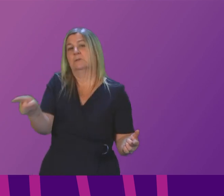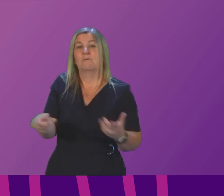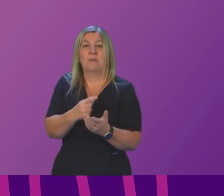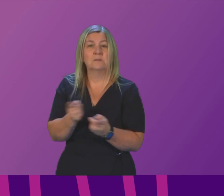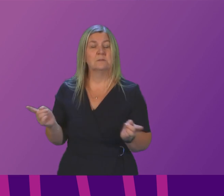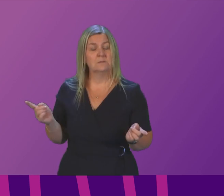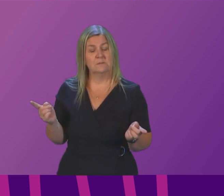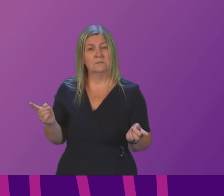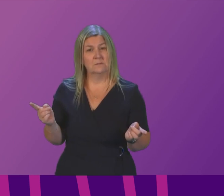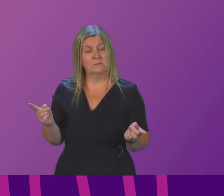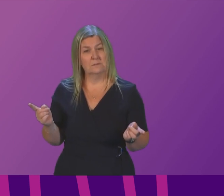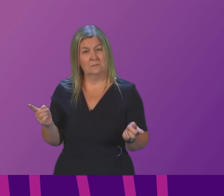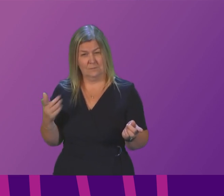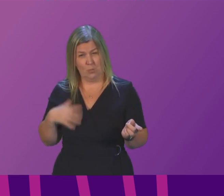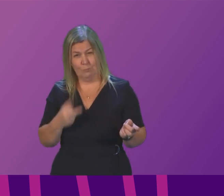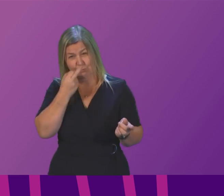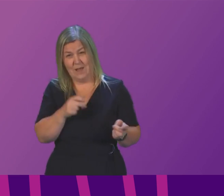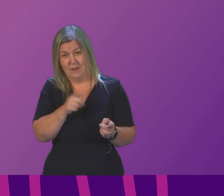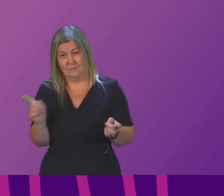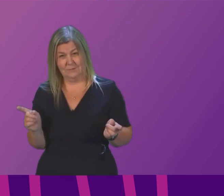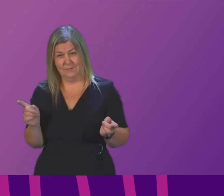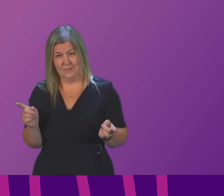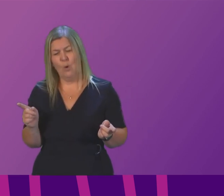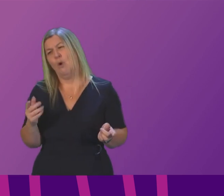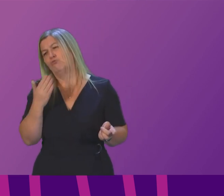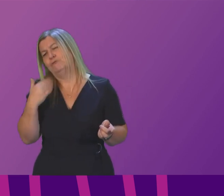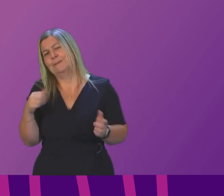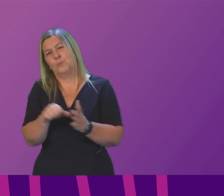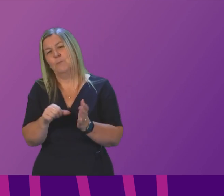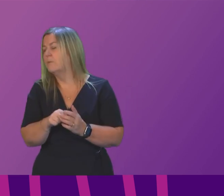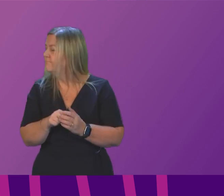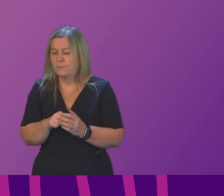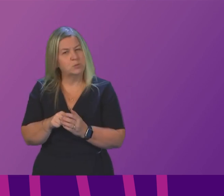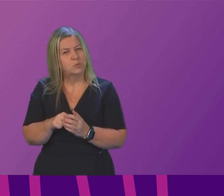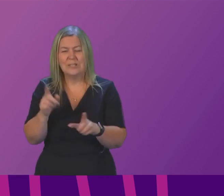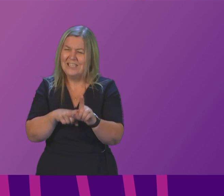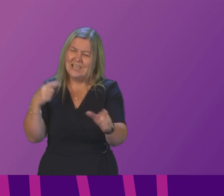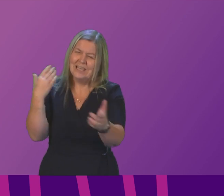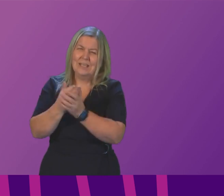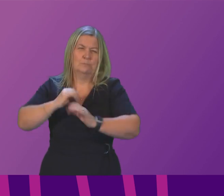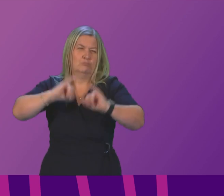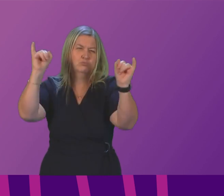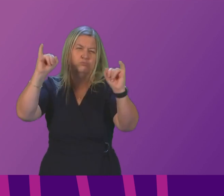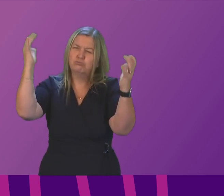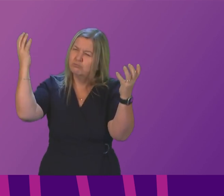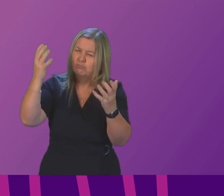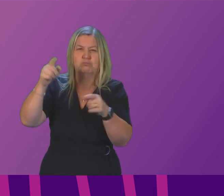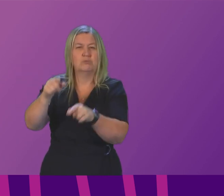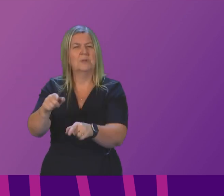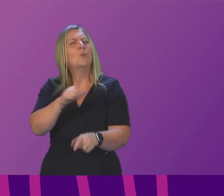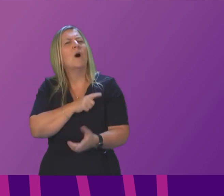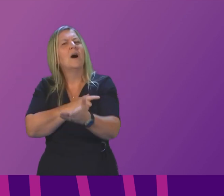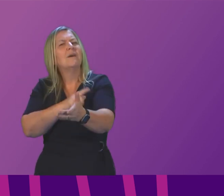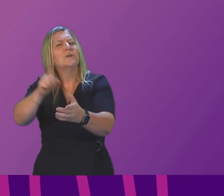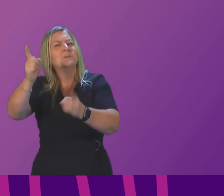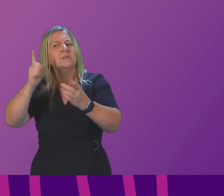Nicola Sturgeon wants to pretend that this is a recent problem but this is a crisis years in the making so why does Nicola